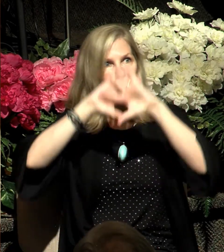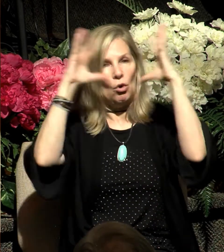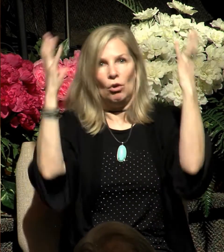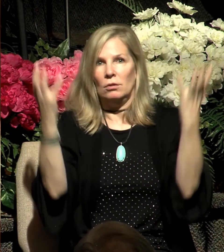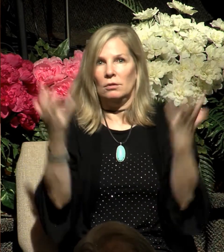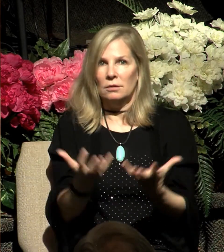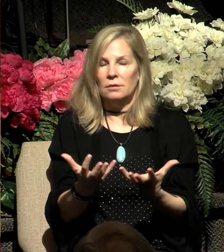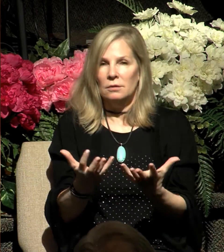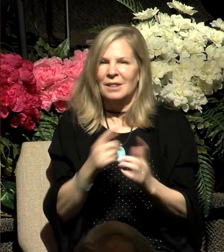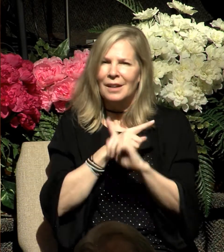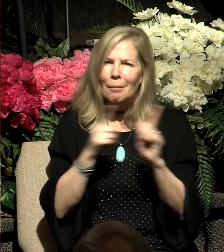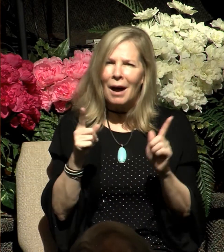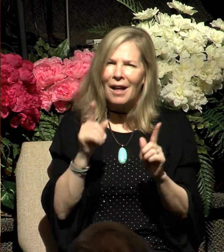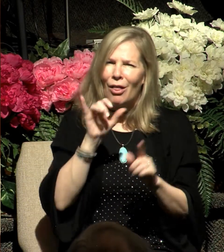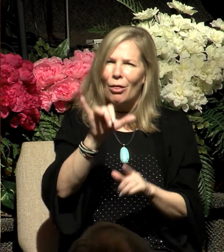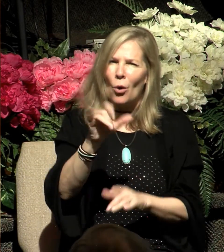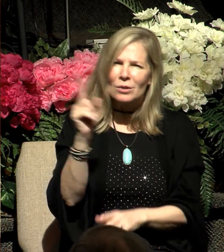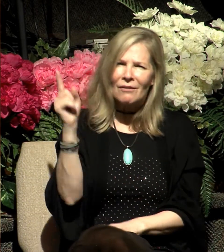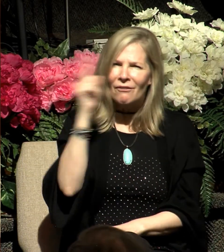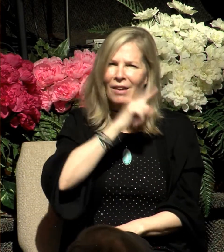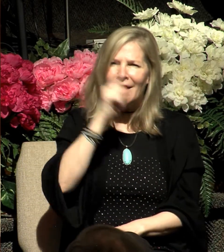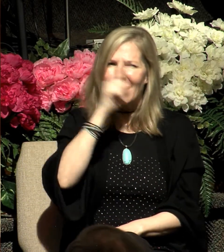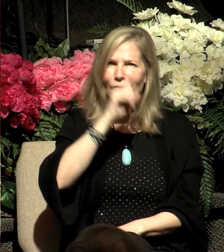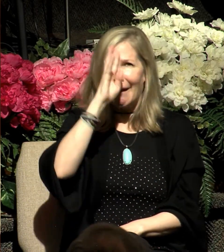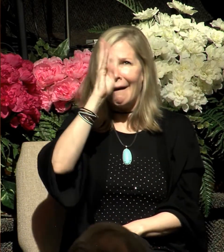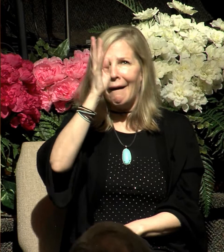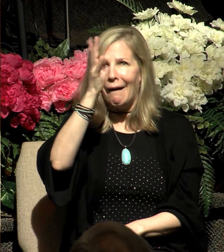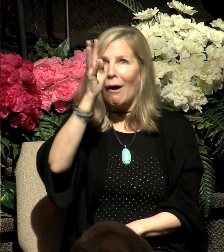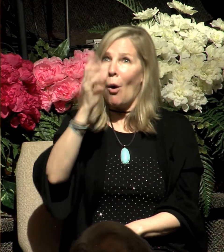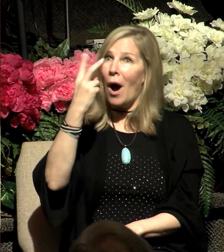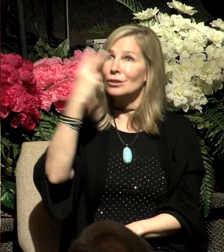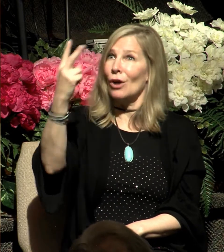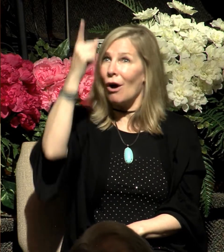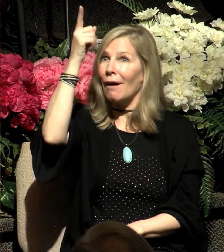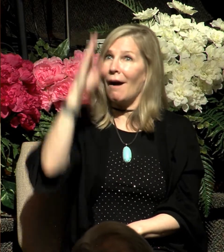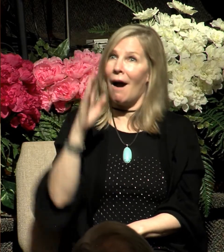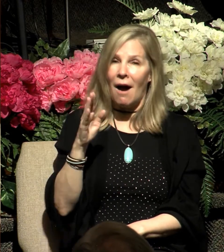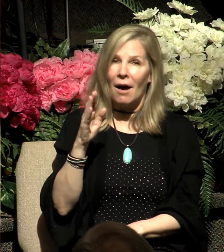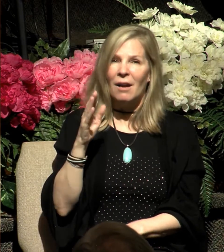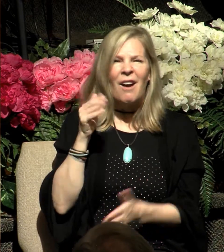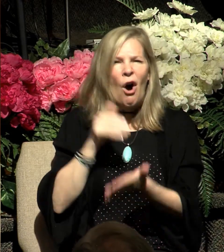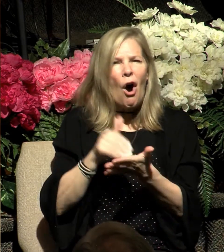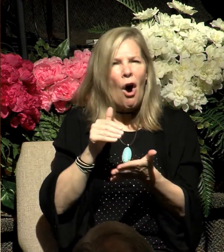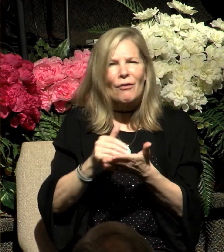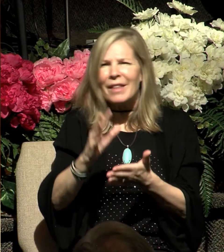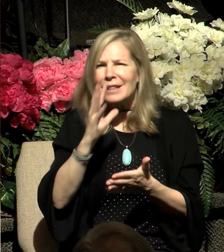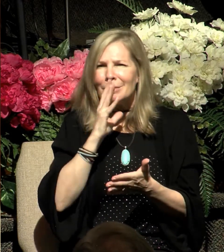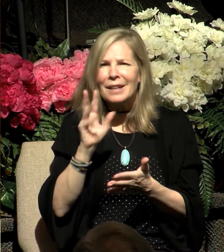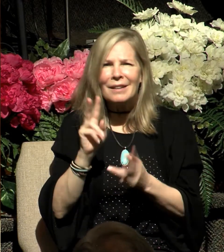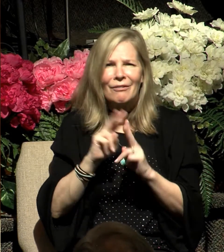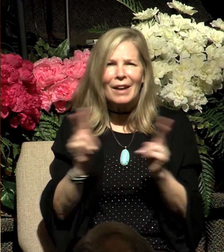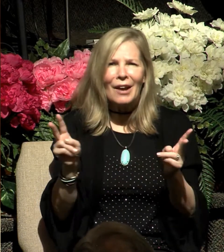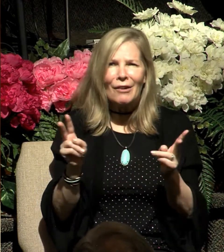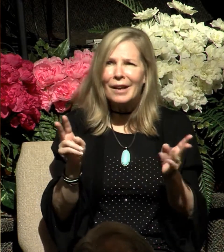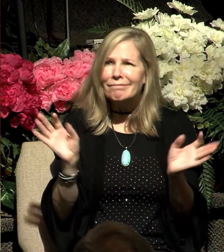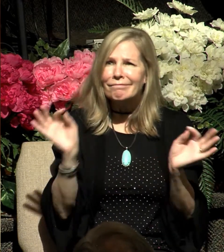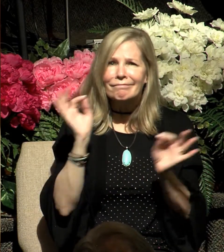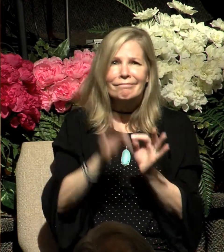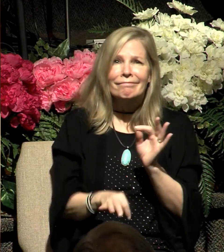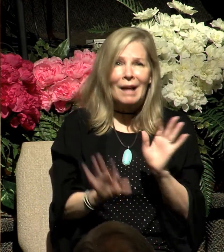claims of having seen God, is that they often speak of this experience in a very flippant way, a very lighthearted